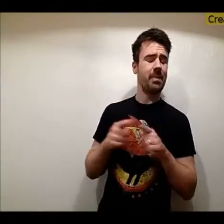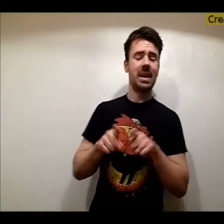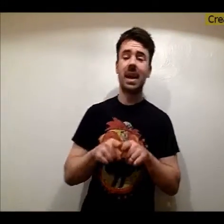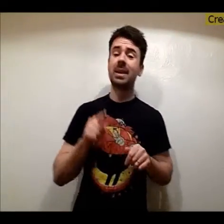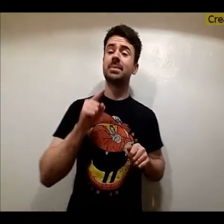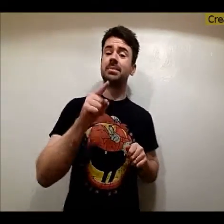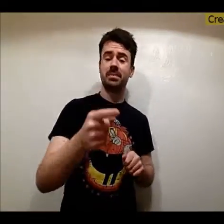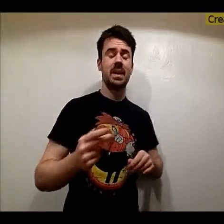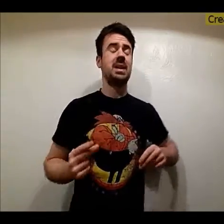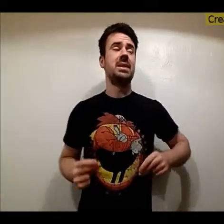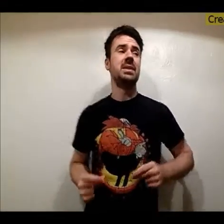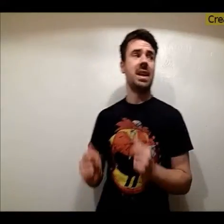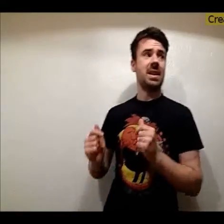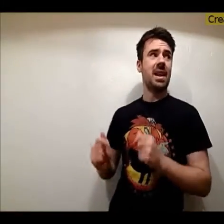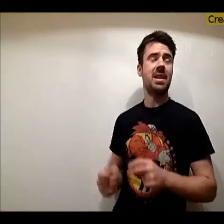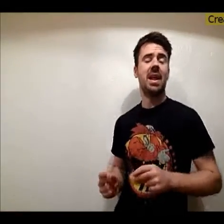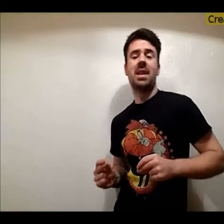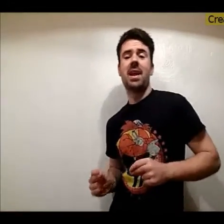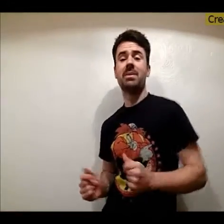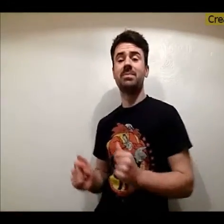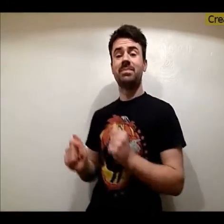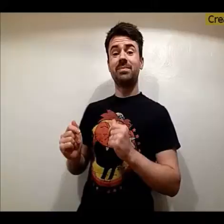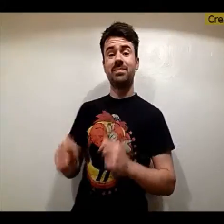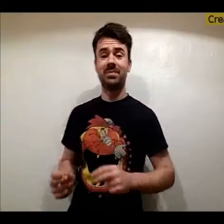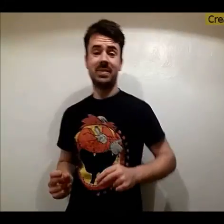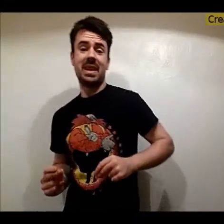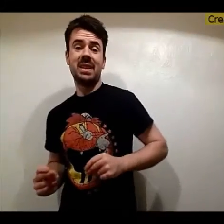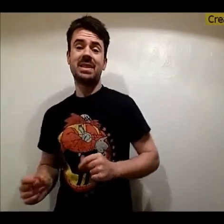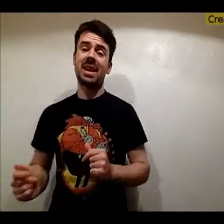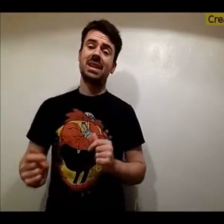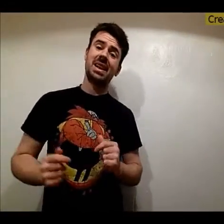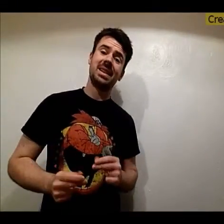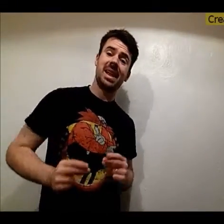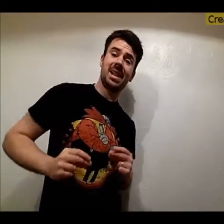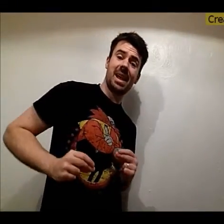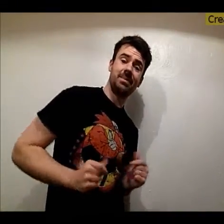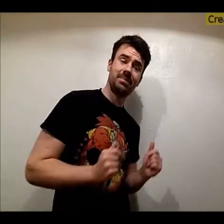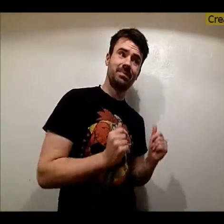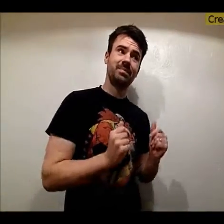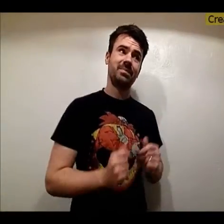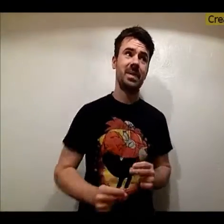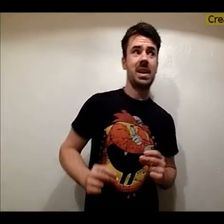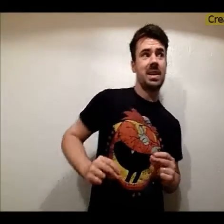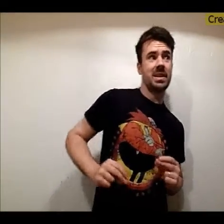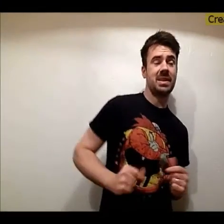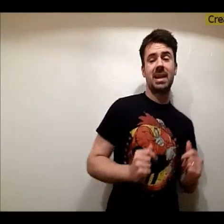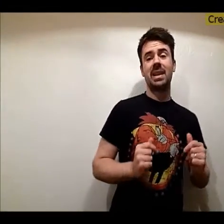me with you Oh-oh-oh, sha-la-la-la, oh-oh